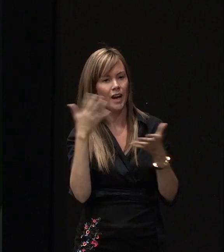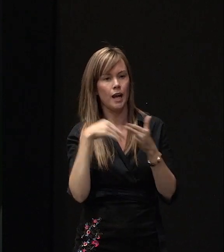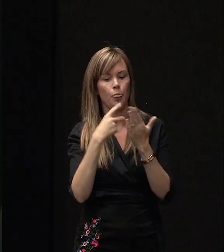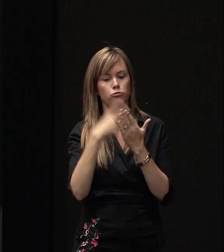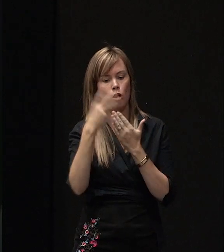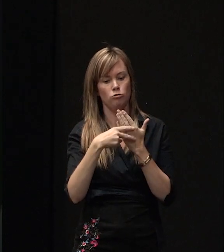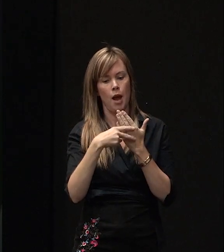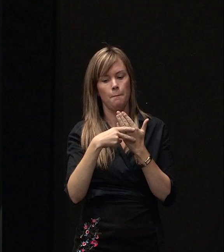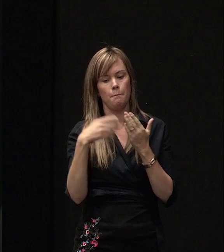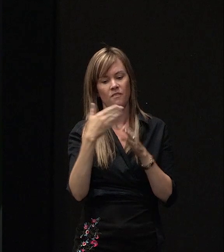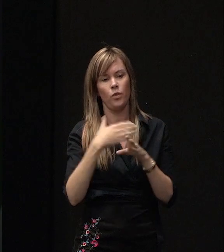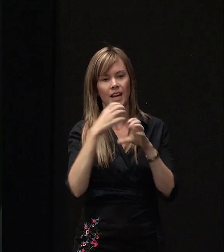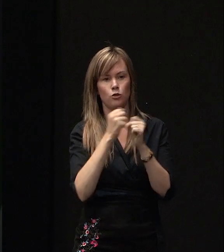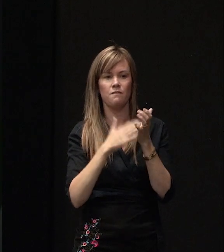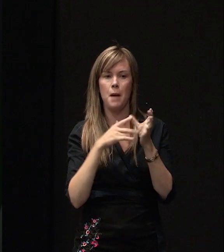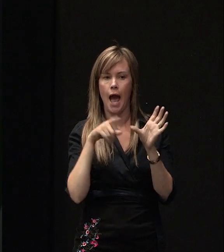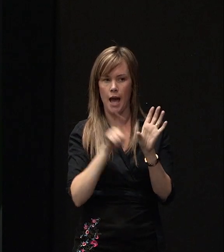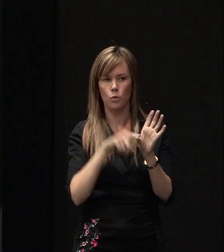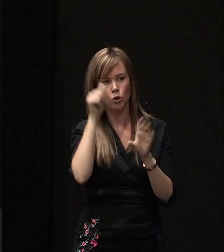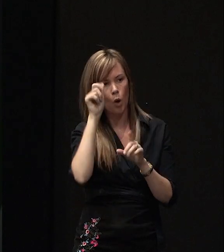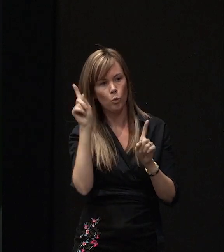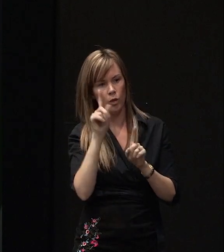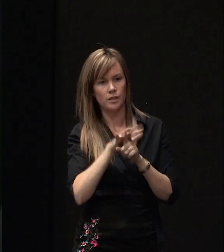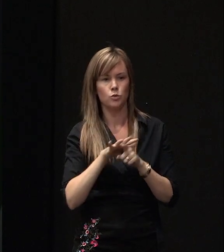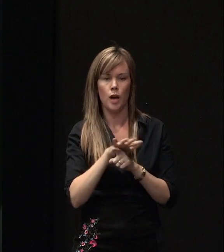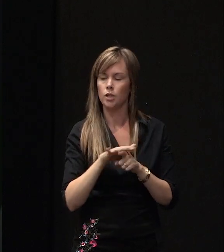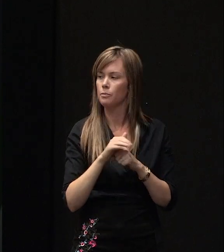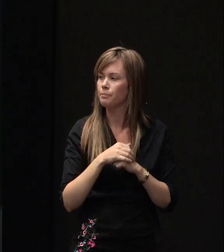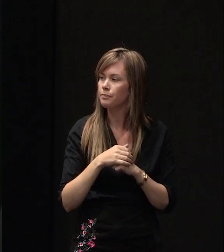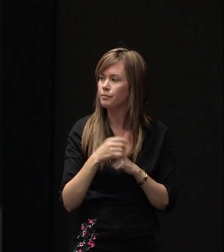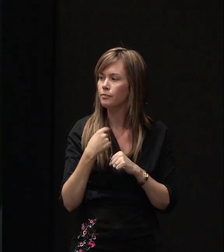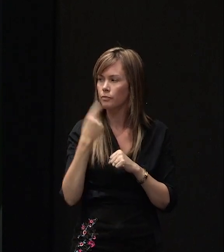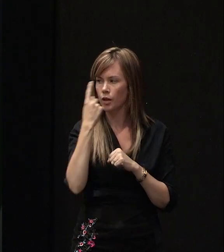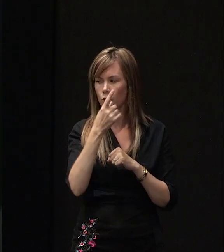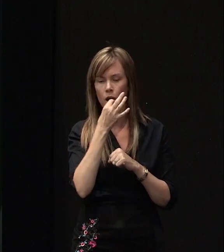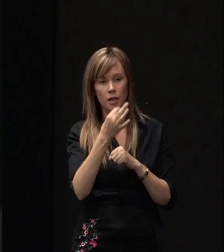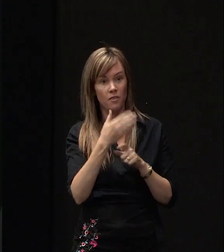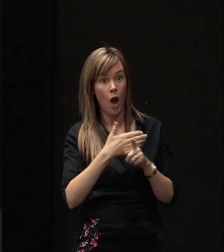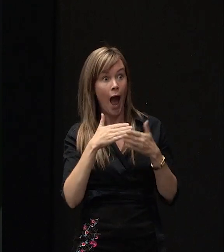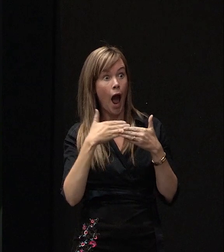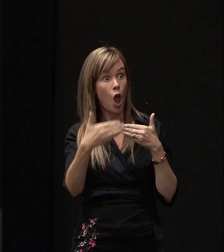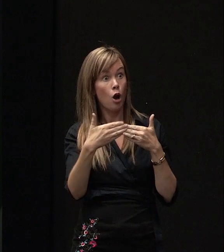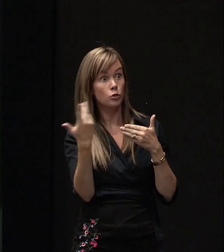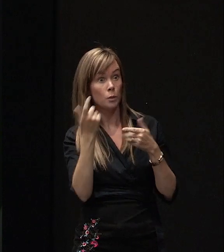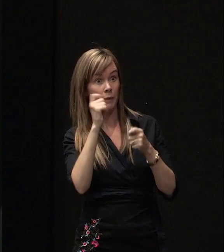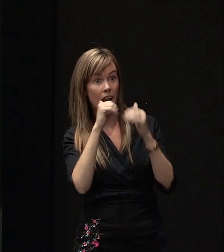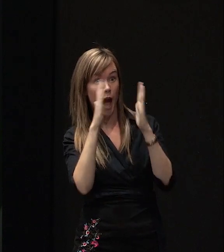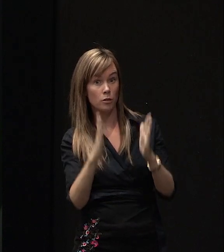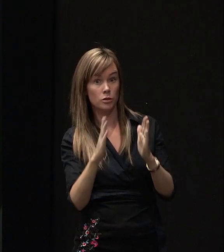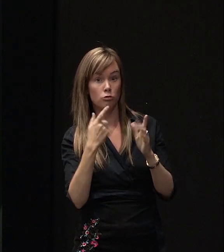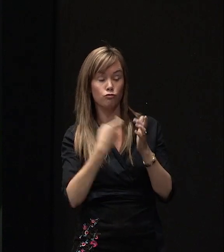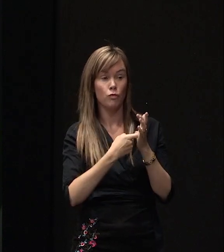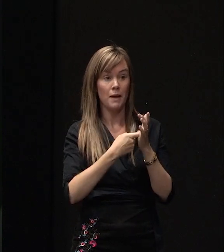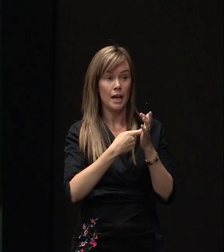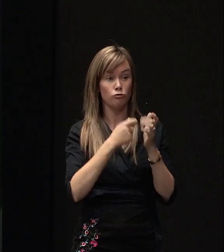by end of May. So I think you asked me before how long does it actually take to build a house? Well, a repair can take six to